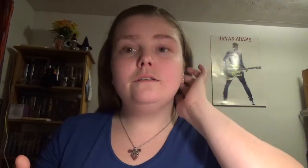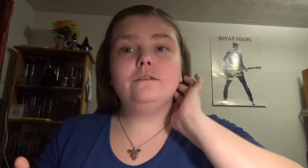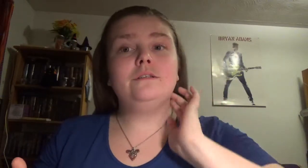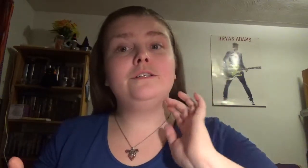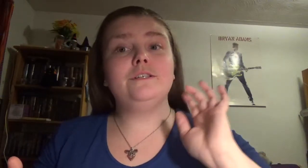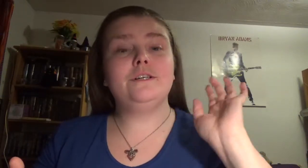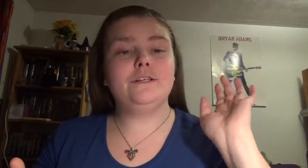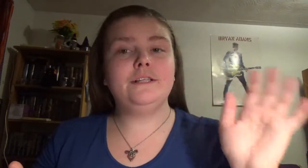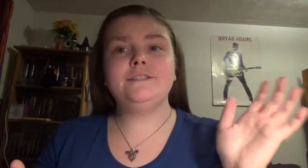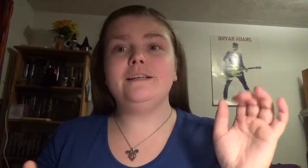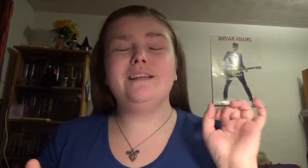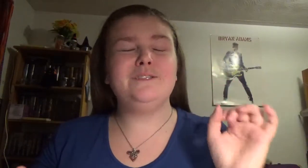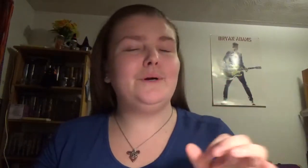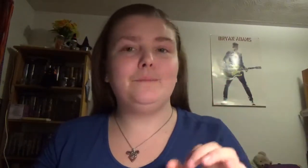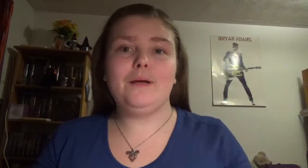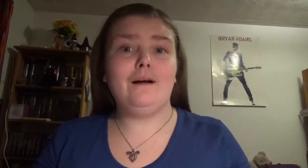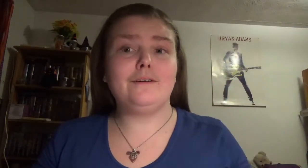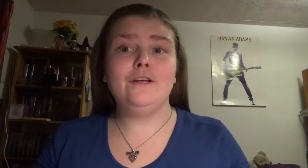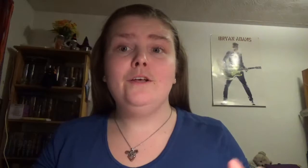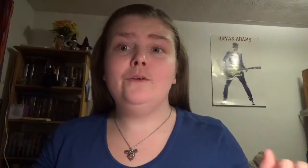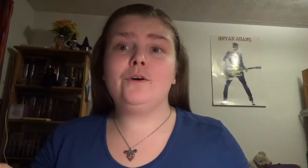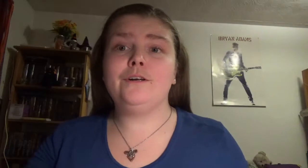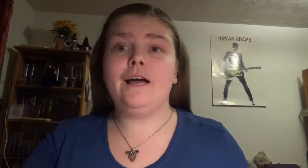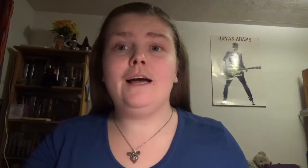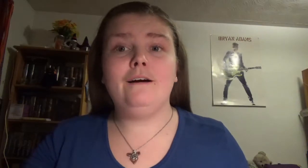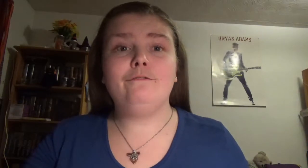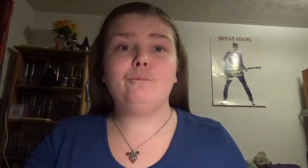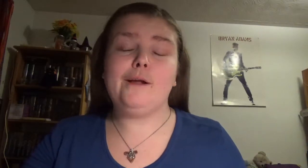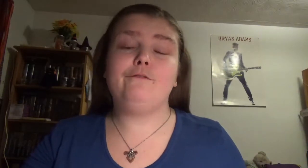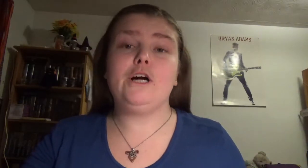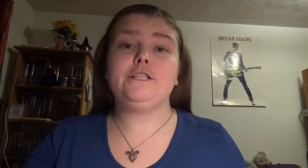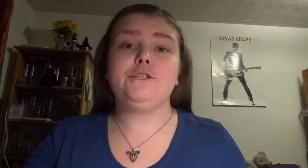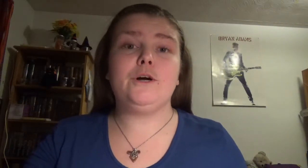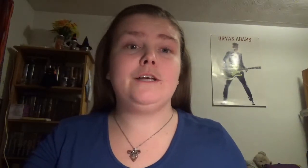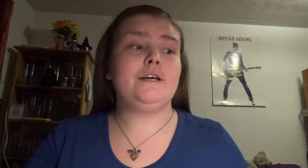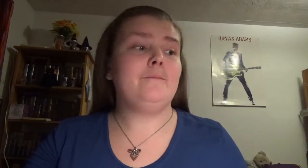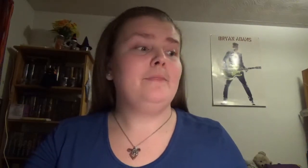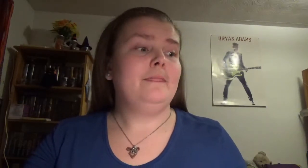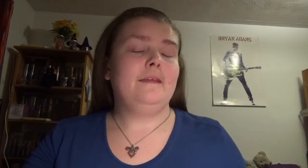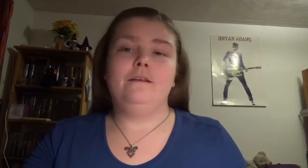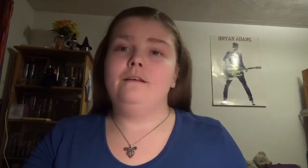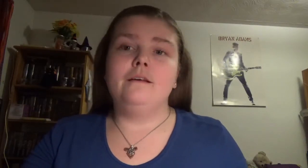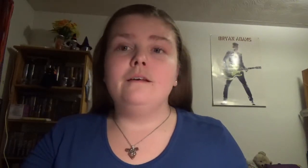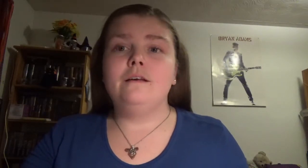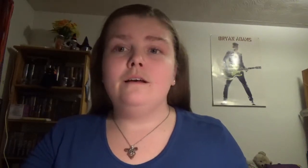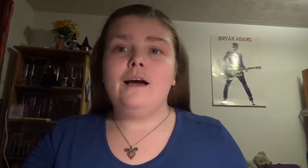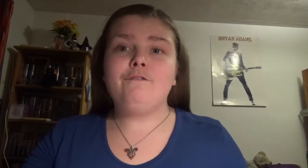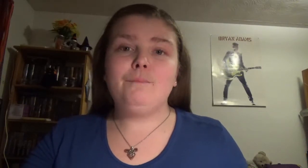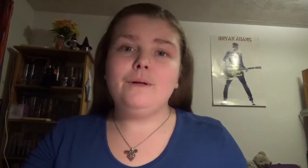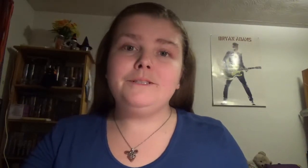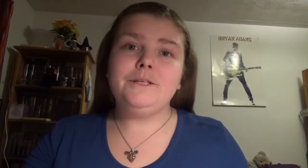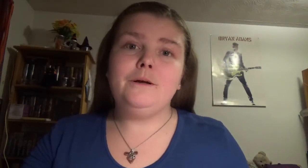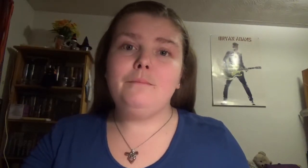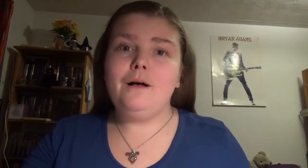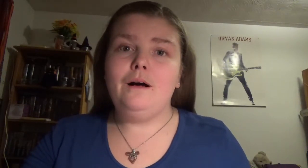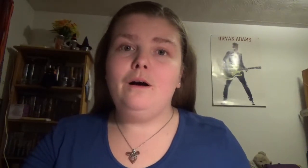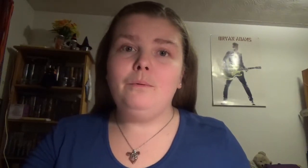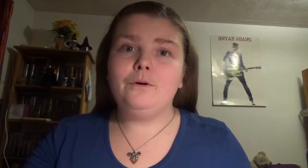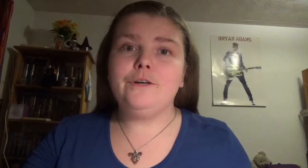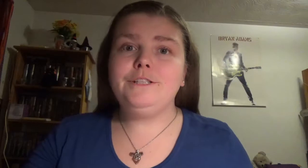they're, they say it's going to be hard, you're going to have brain farts, you're going to have to put some elbow grease